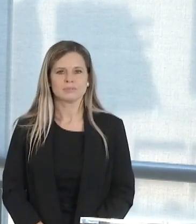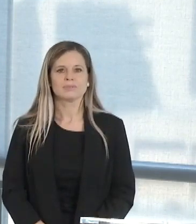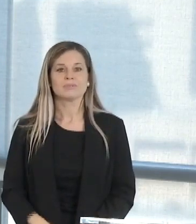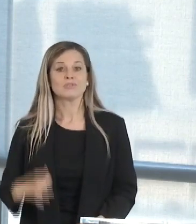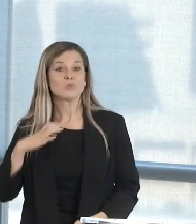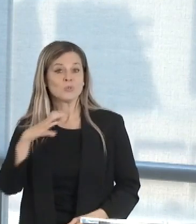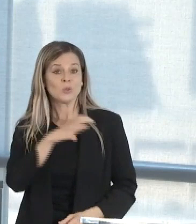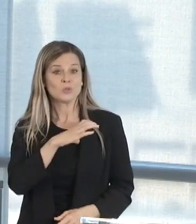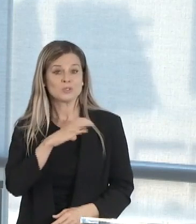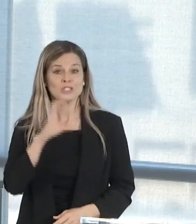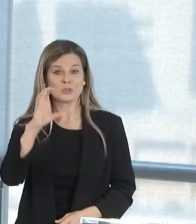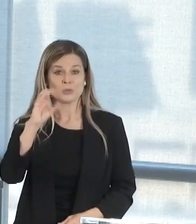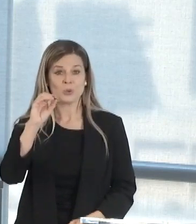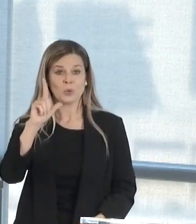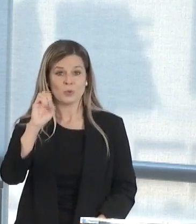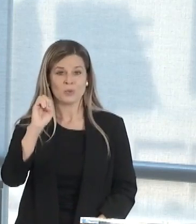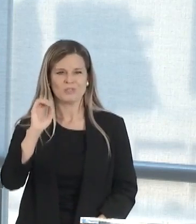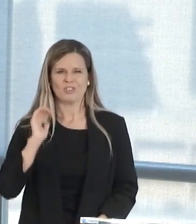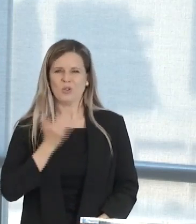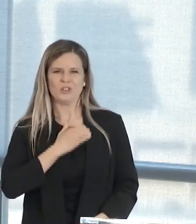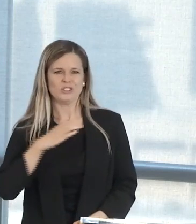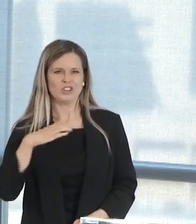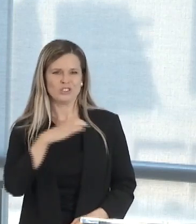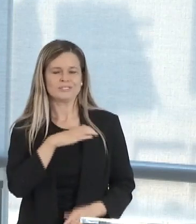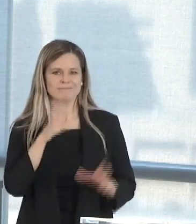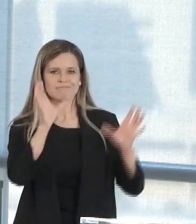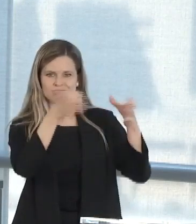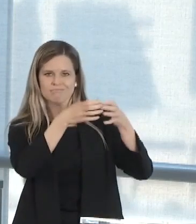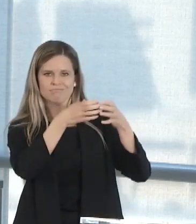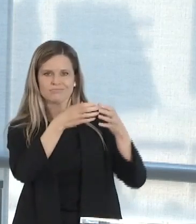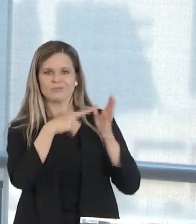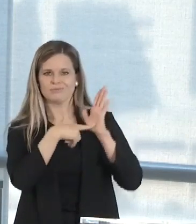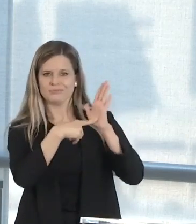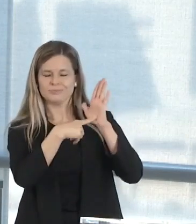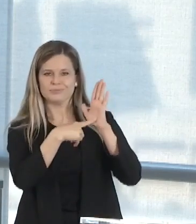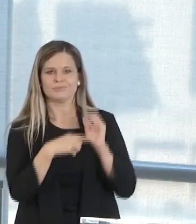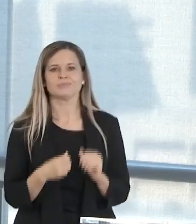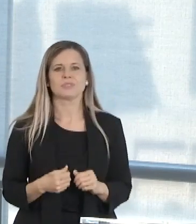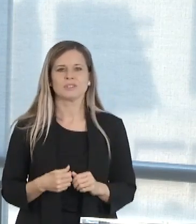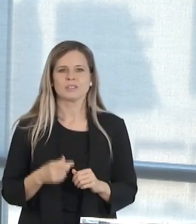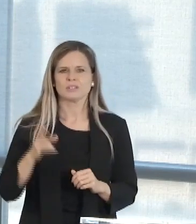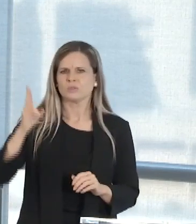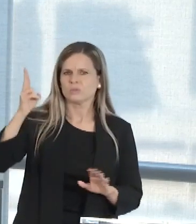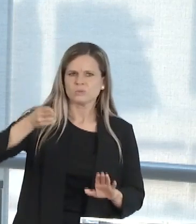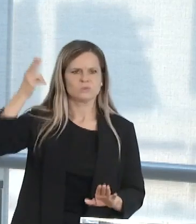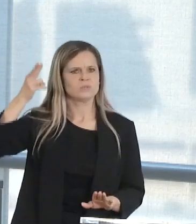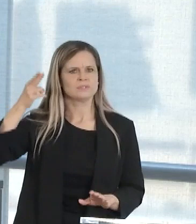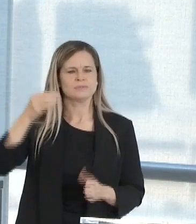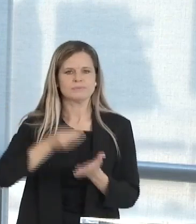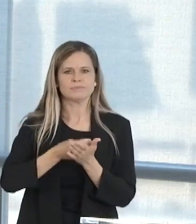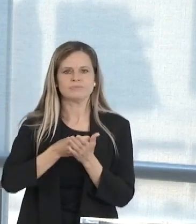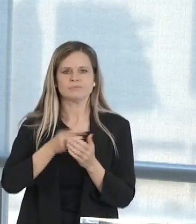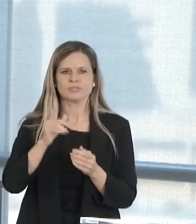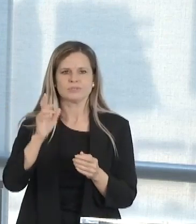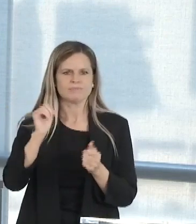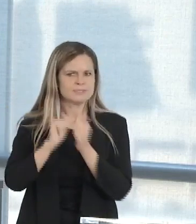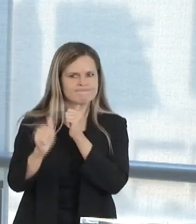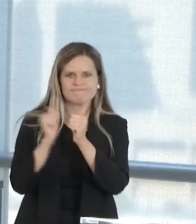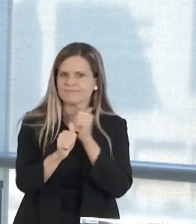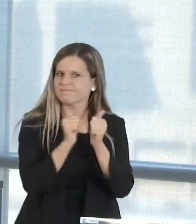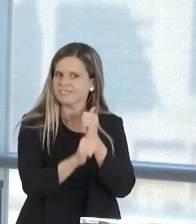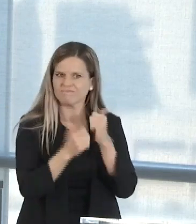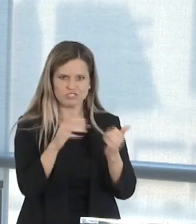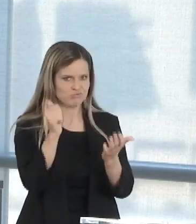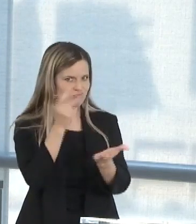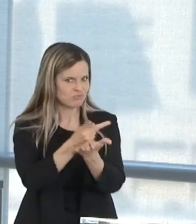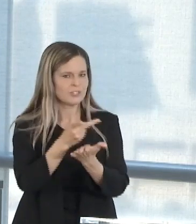the rest of our congressional delegation to pass historic funding and investment in our nation's healthcare system. And as a part of our COVID-19